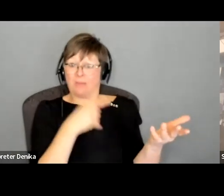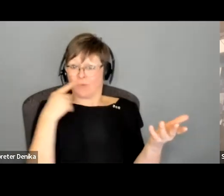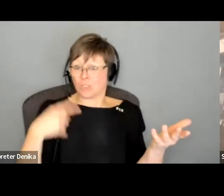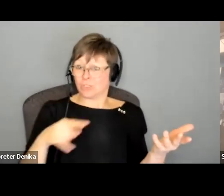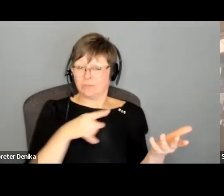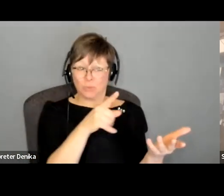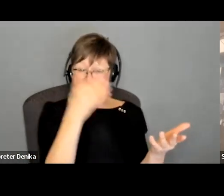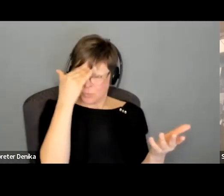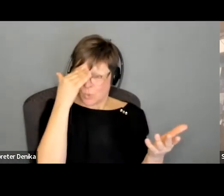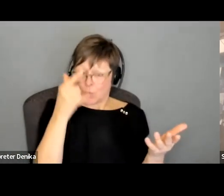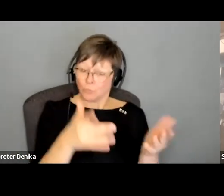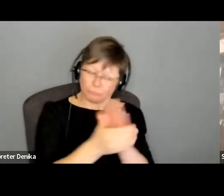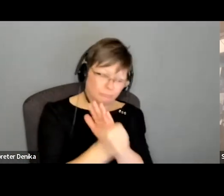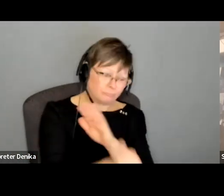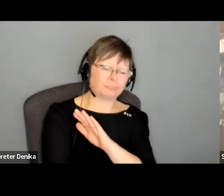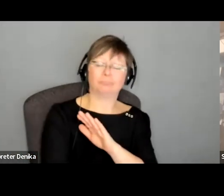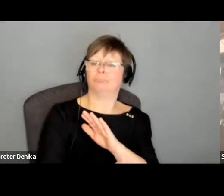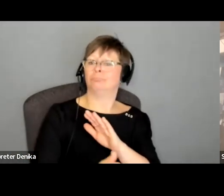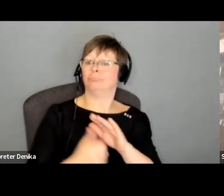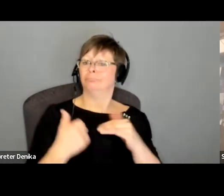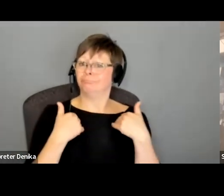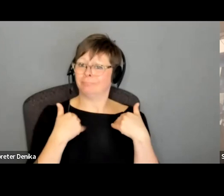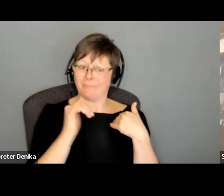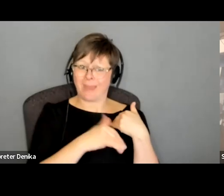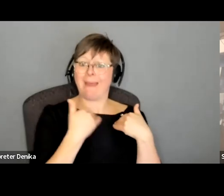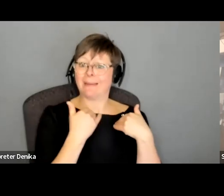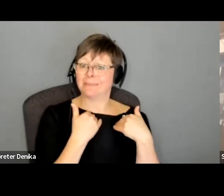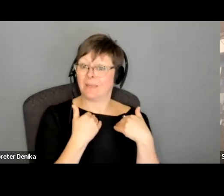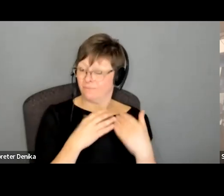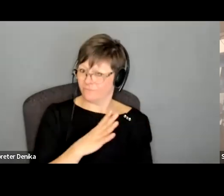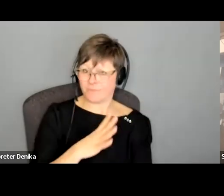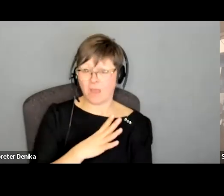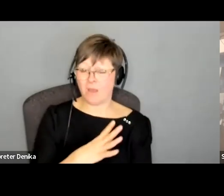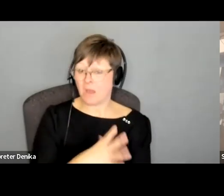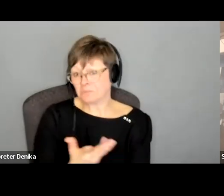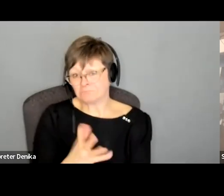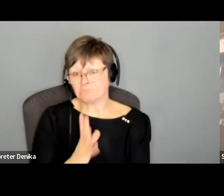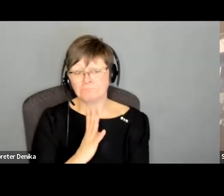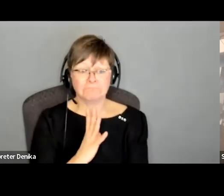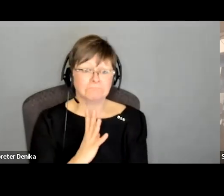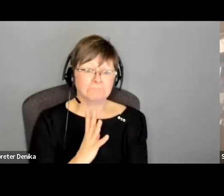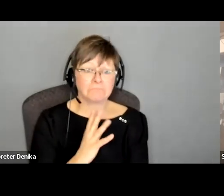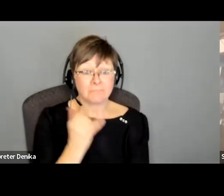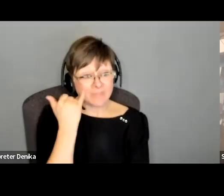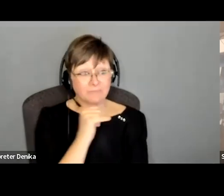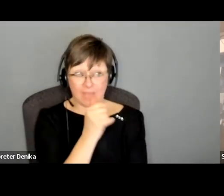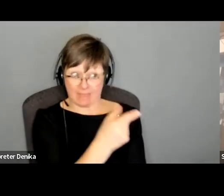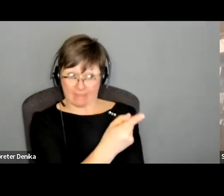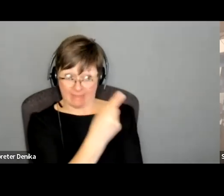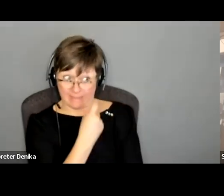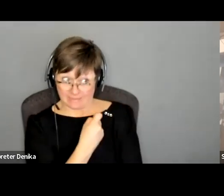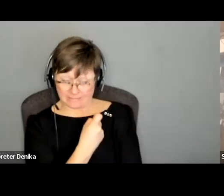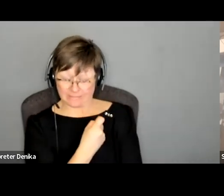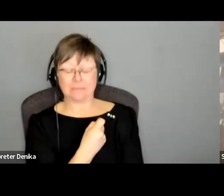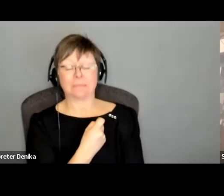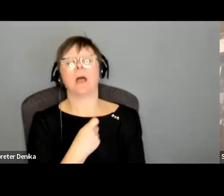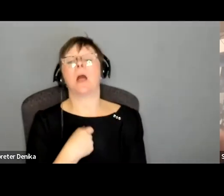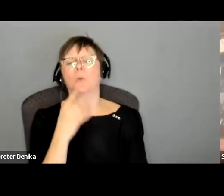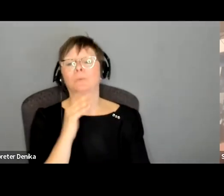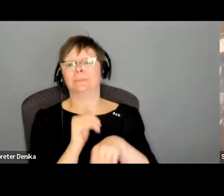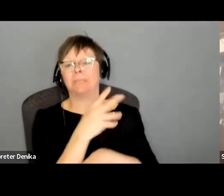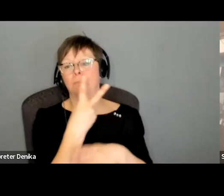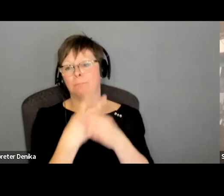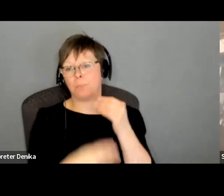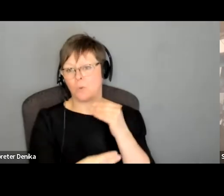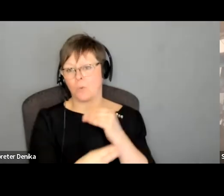i'm really good at this then i i don't see why not if they haven't asked for it you might want to do one with and one without and then